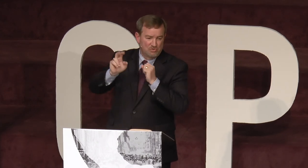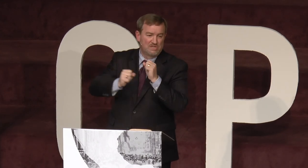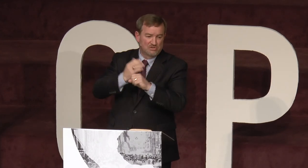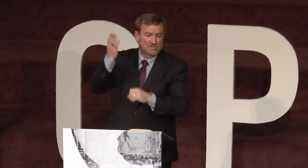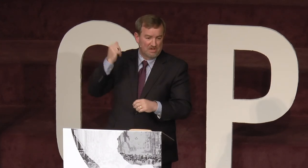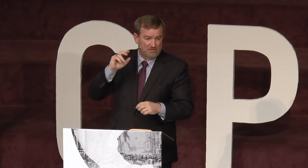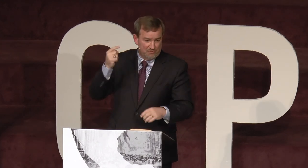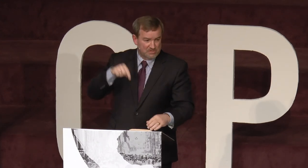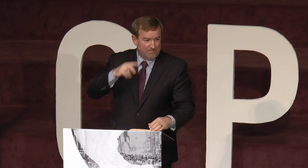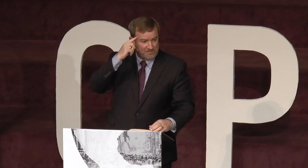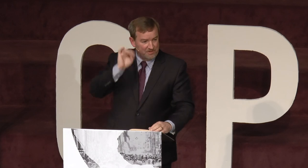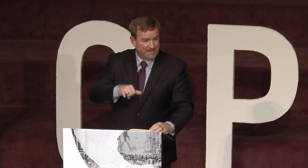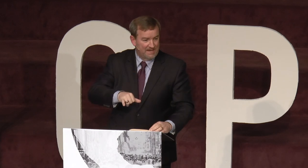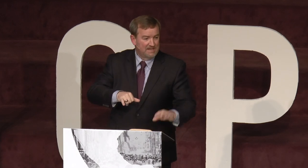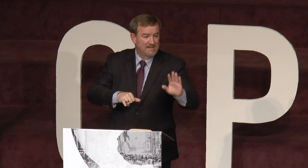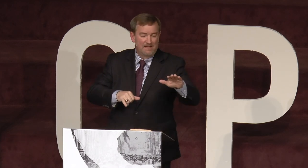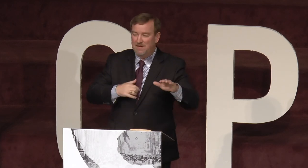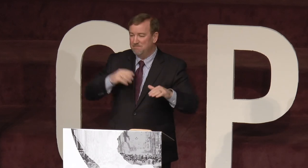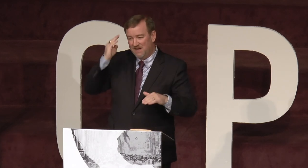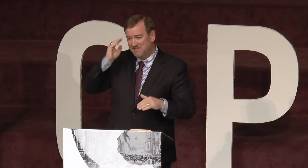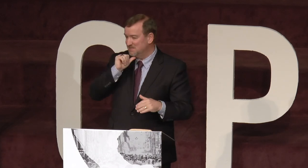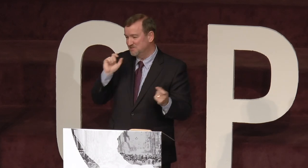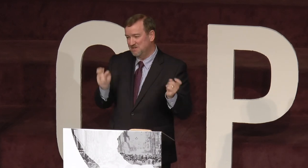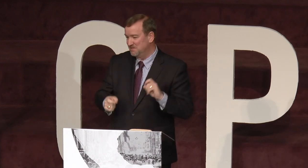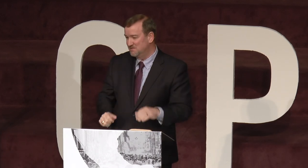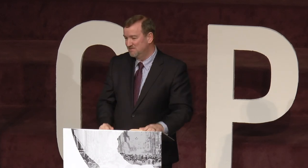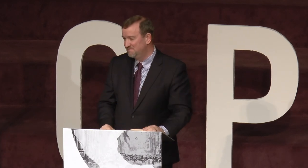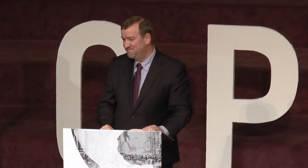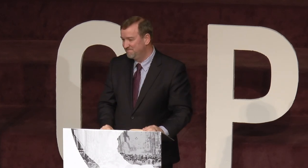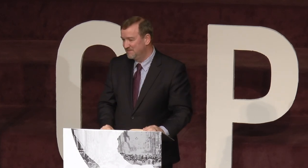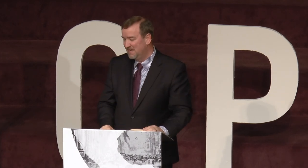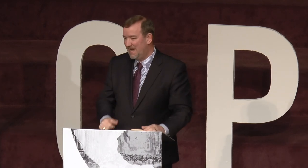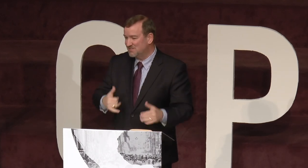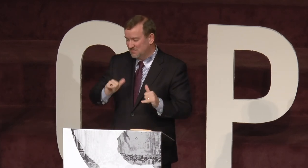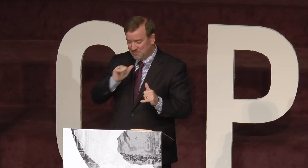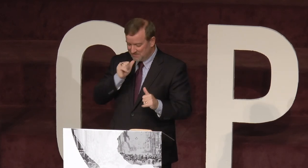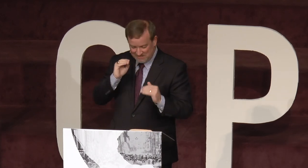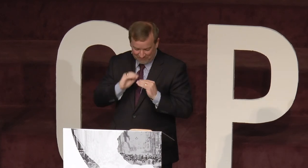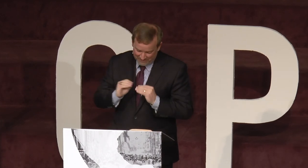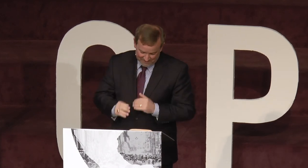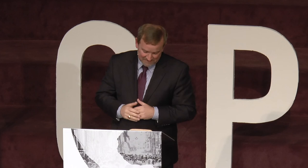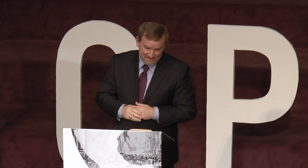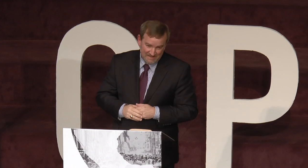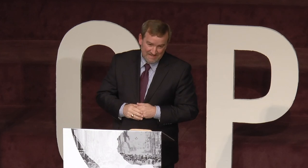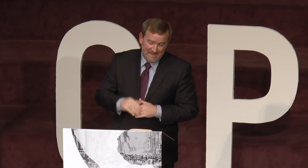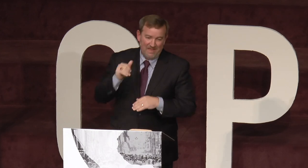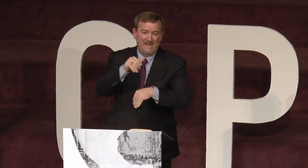years ago, the first time I thought that, and my mind has not changed. I still think it's not fair. And that